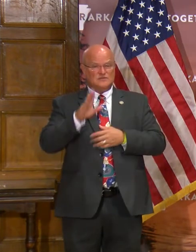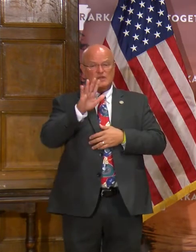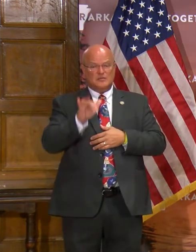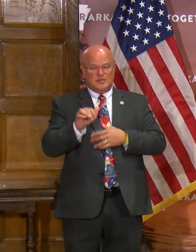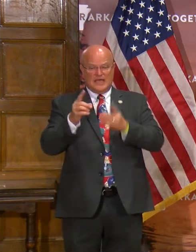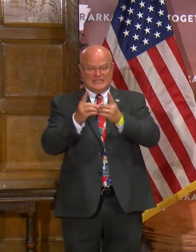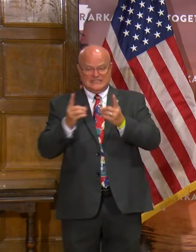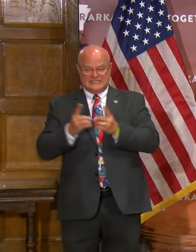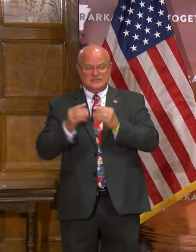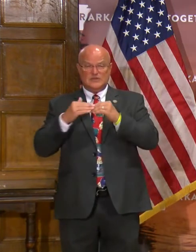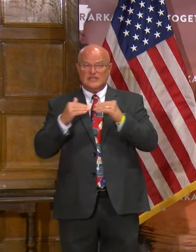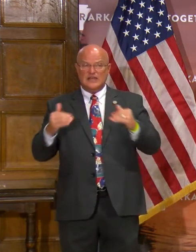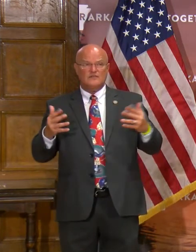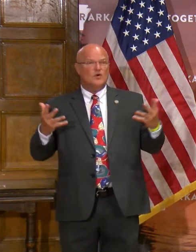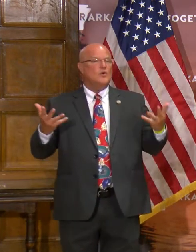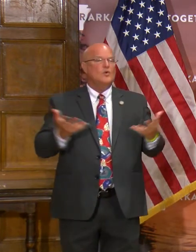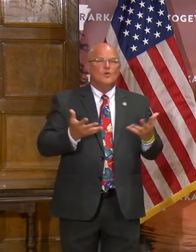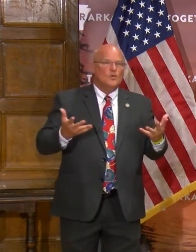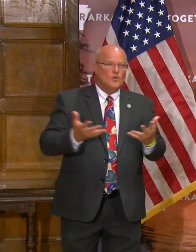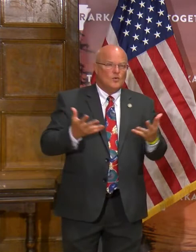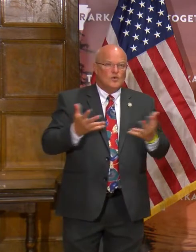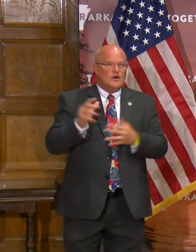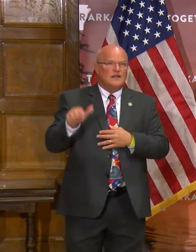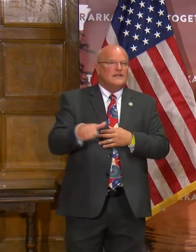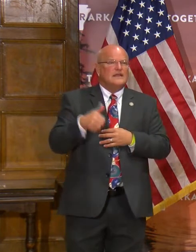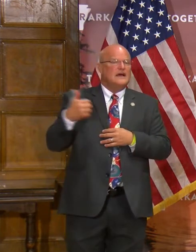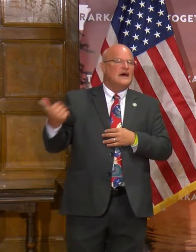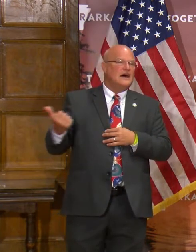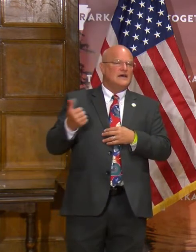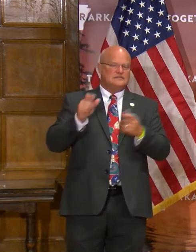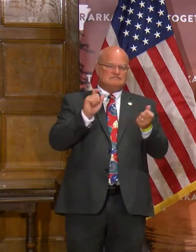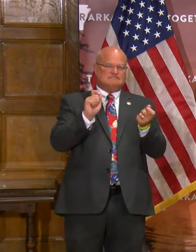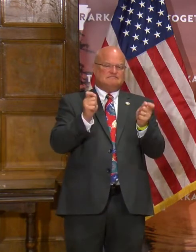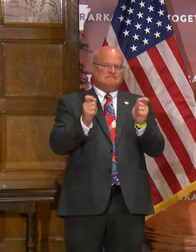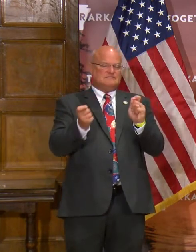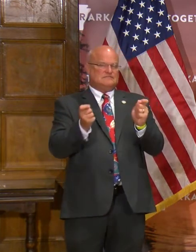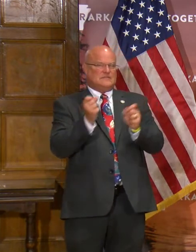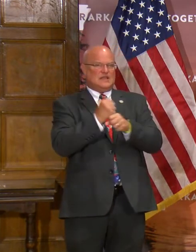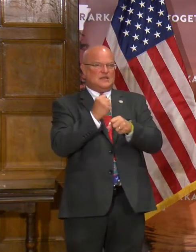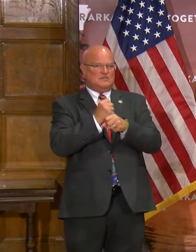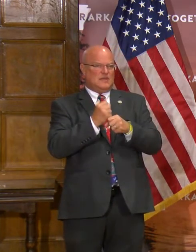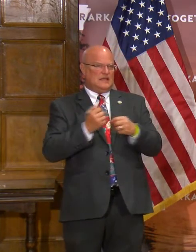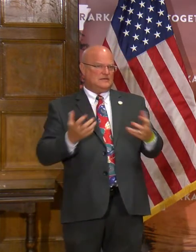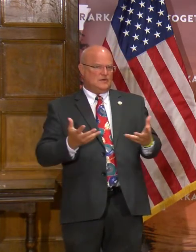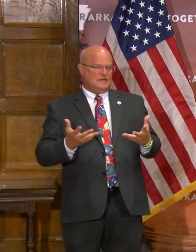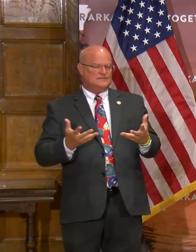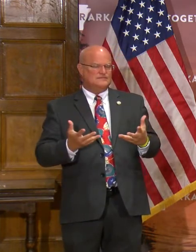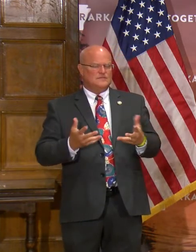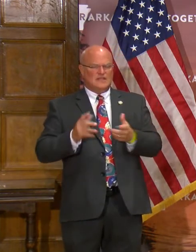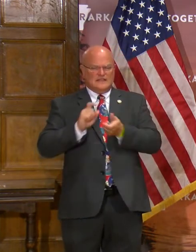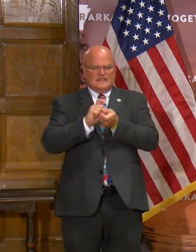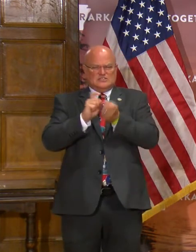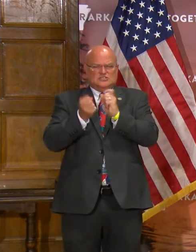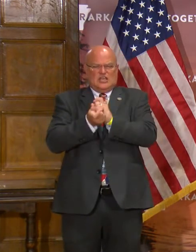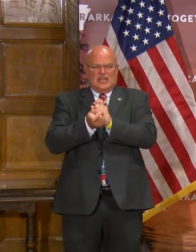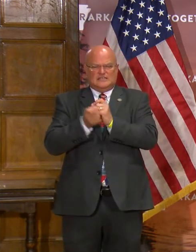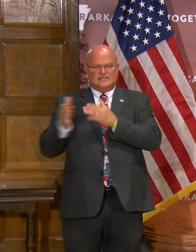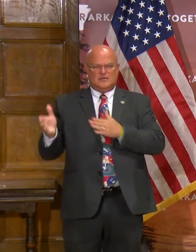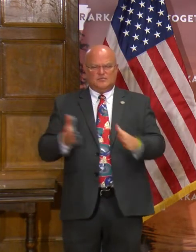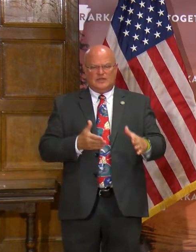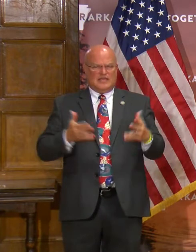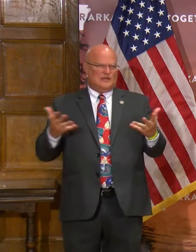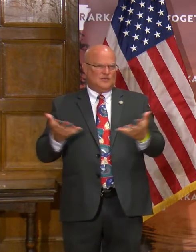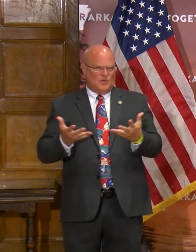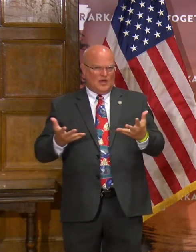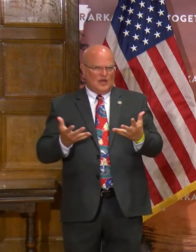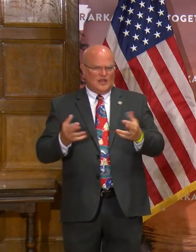level, what are the other modifications they could make? What are the changes to their plan, their ready